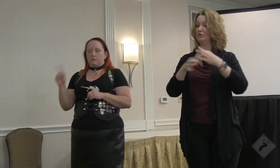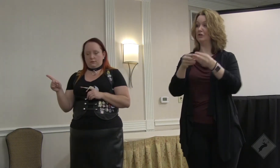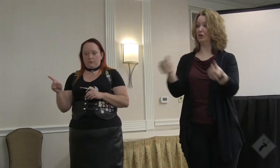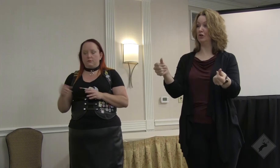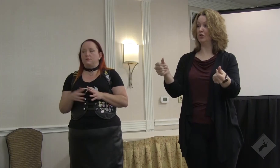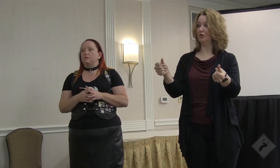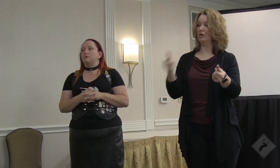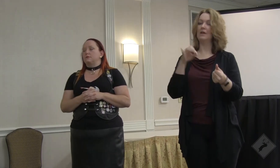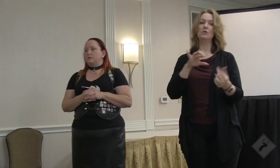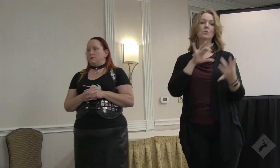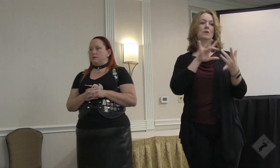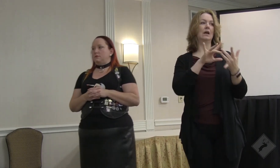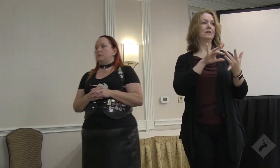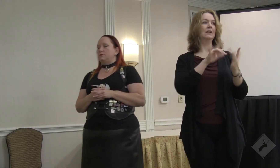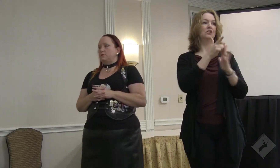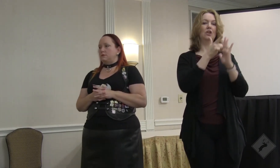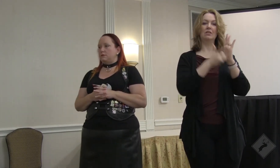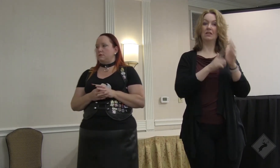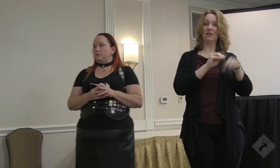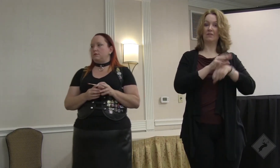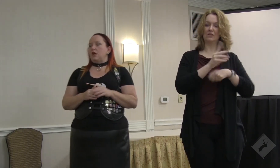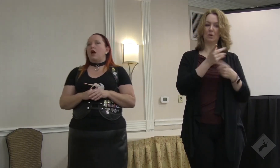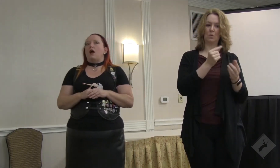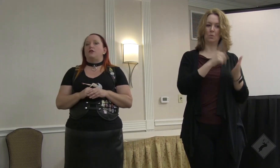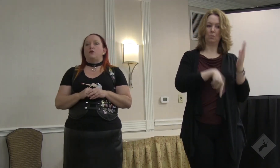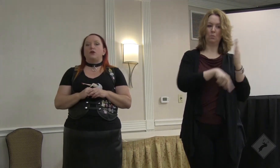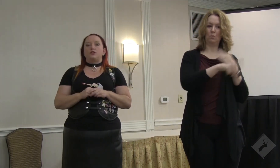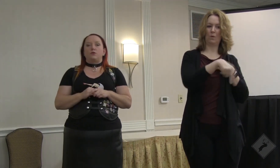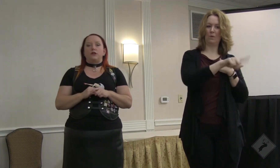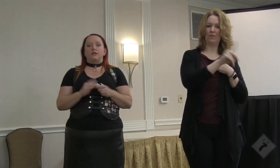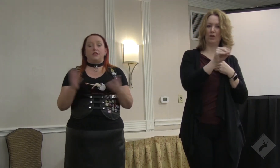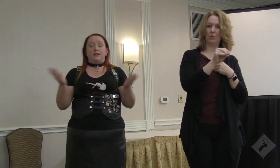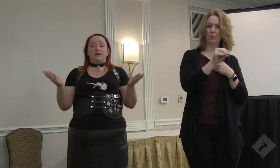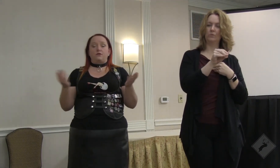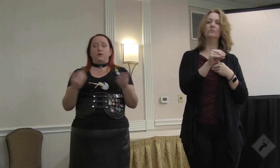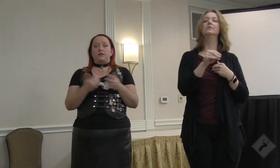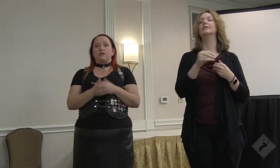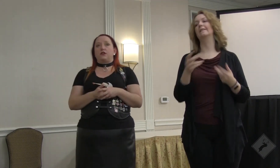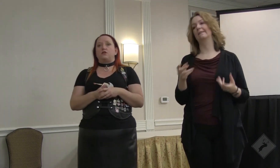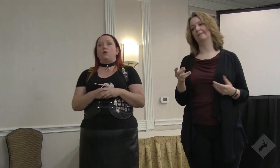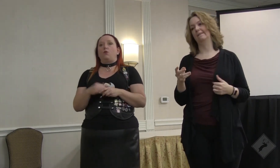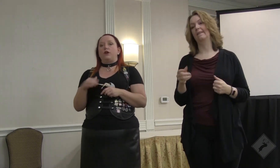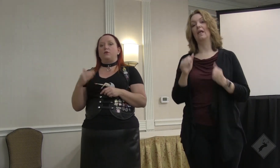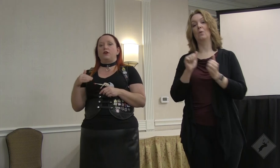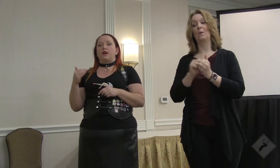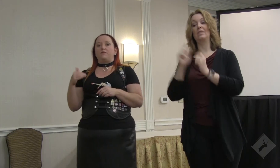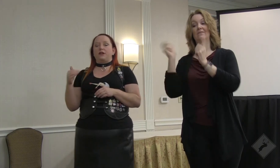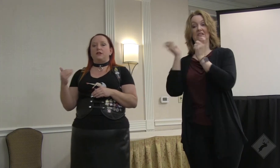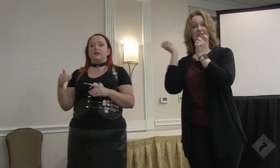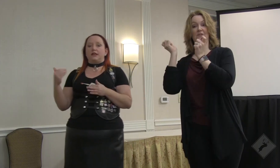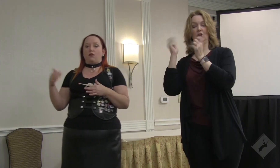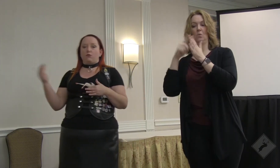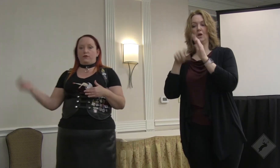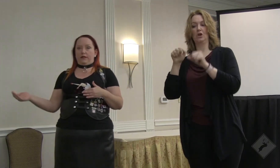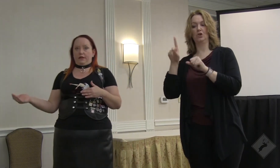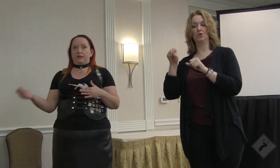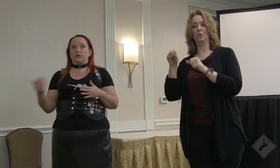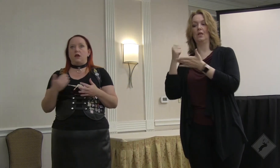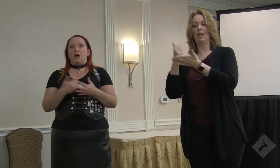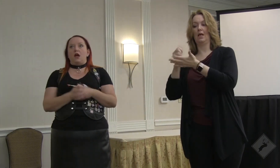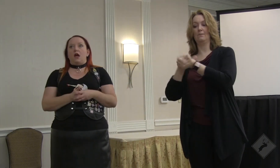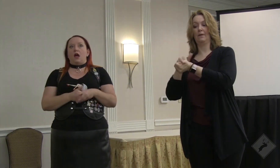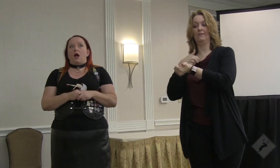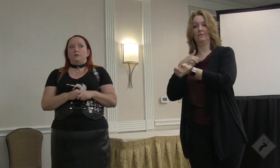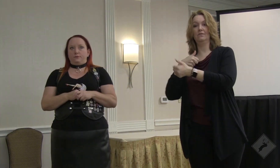contact your legal advice, what are, what exactly are they going to do? The question was, in the case of the Renaissance Festival, what could have been done to help prevent